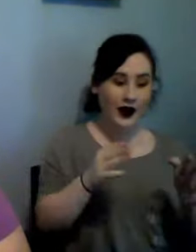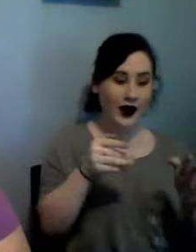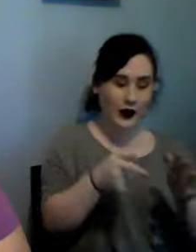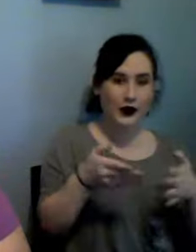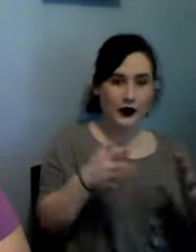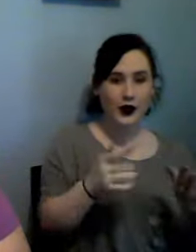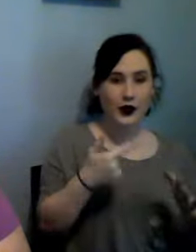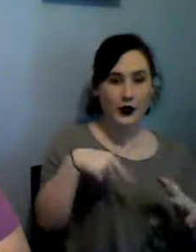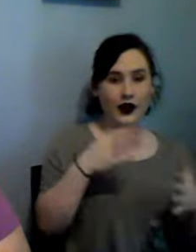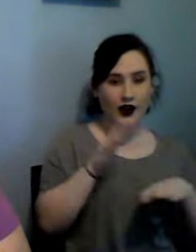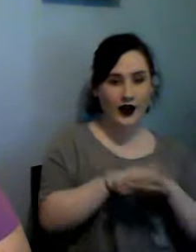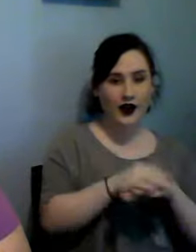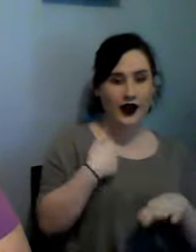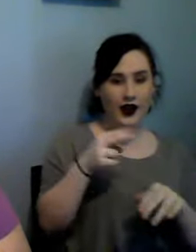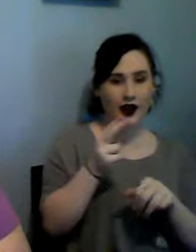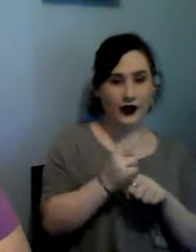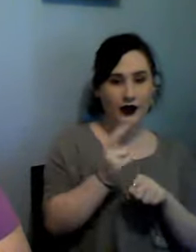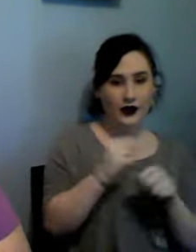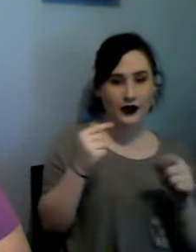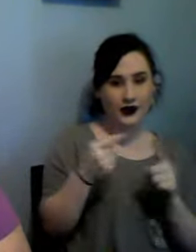oh dear mama not again